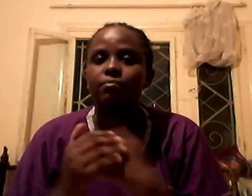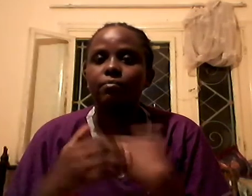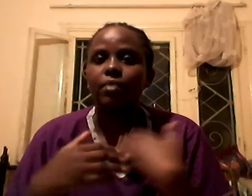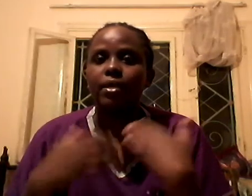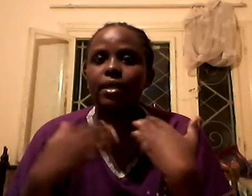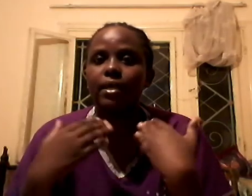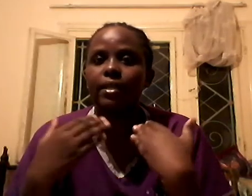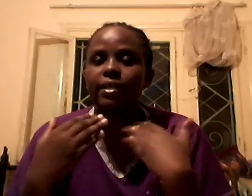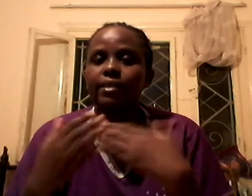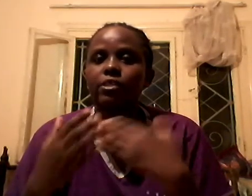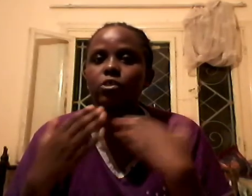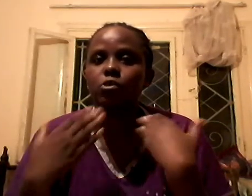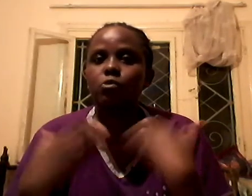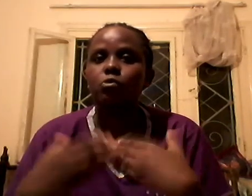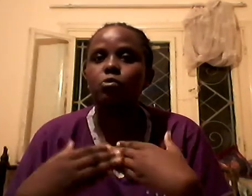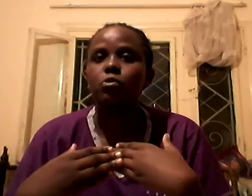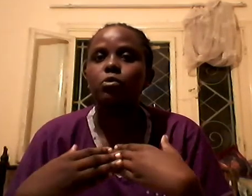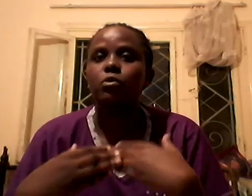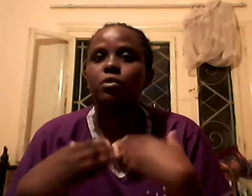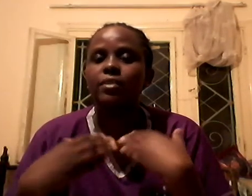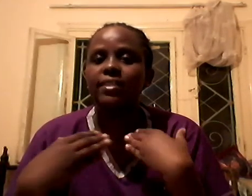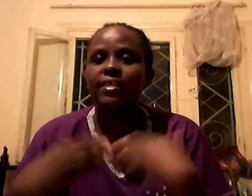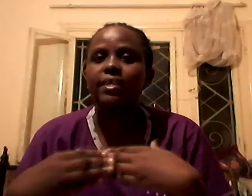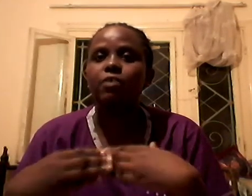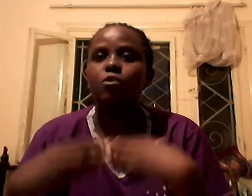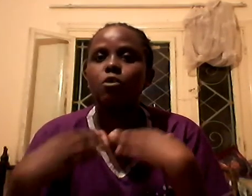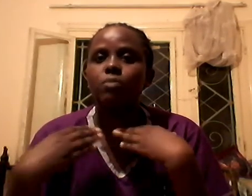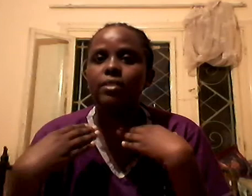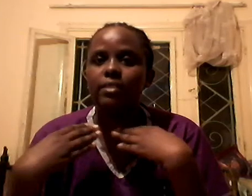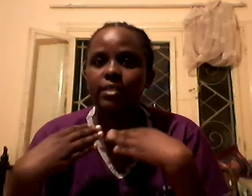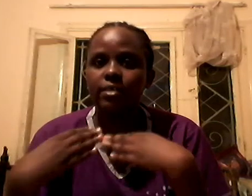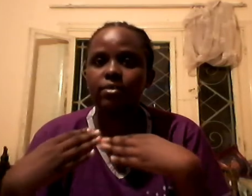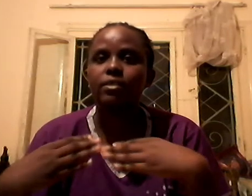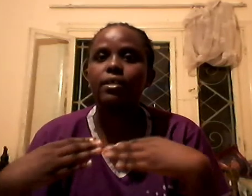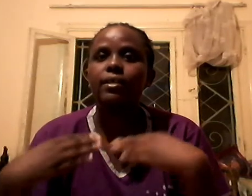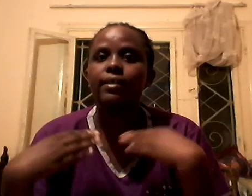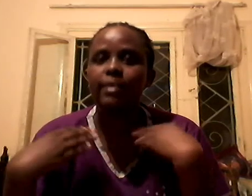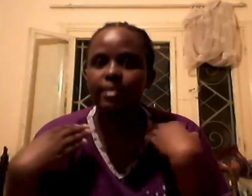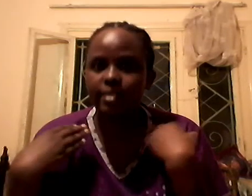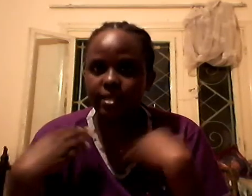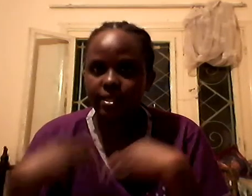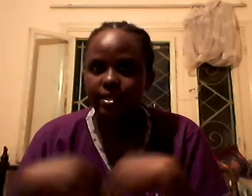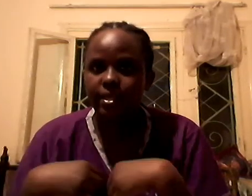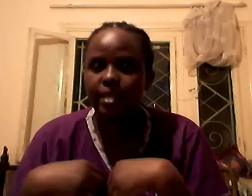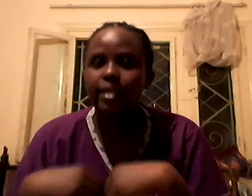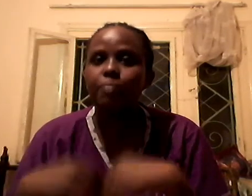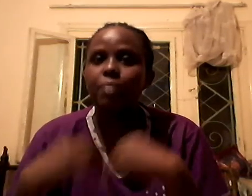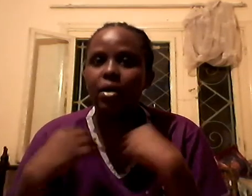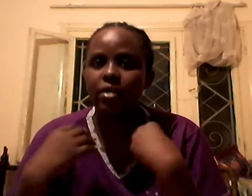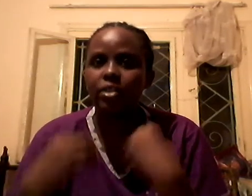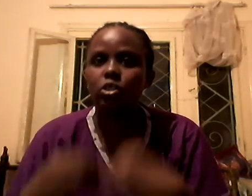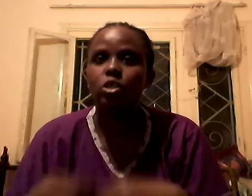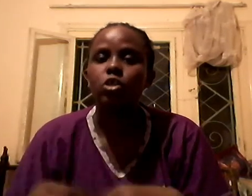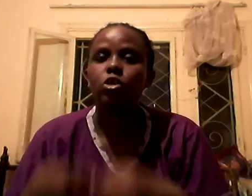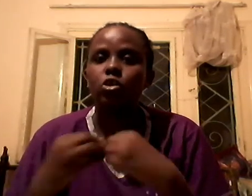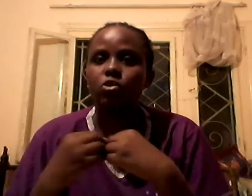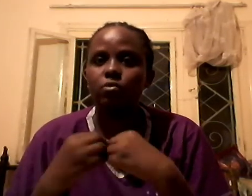There is no thing of secret in dating. In marriage, no